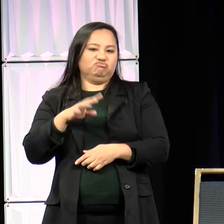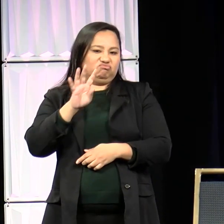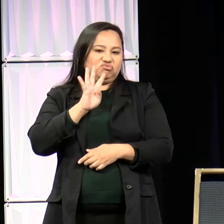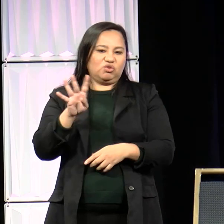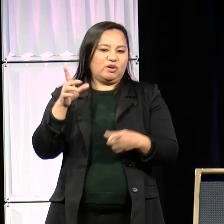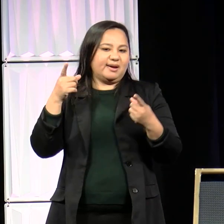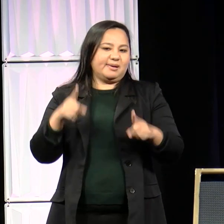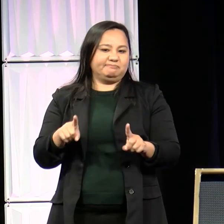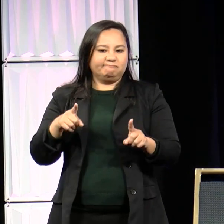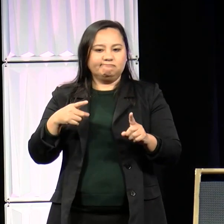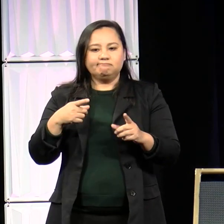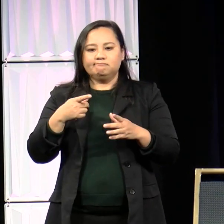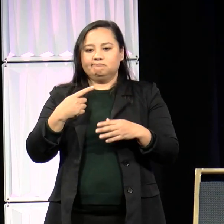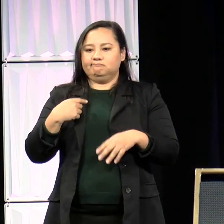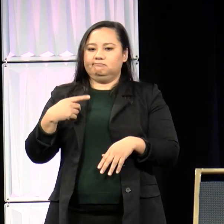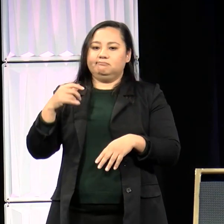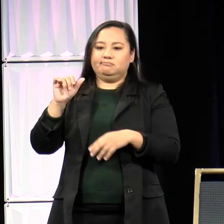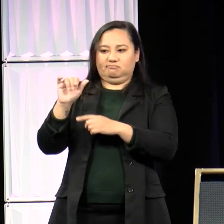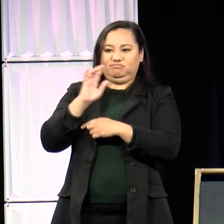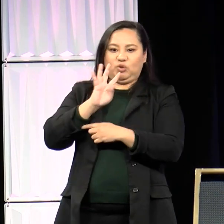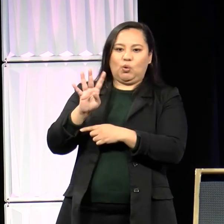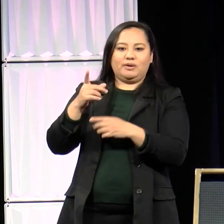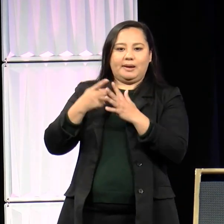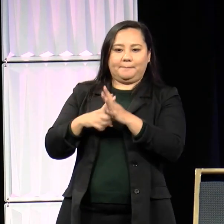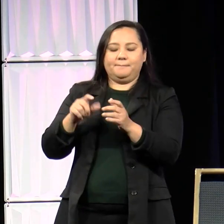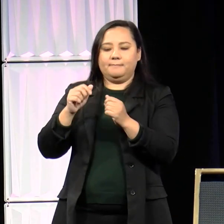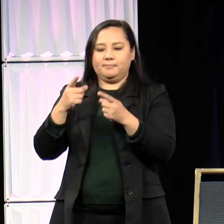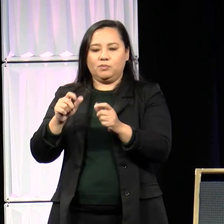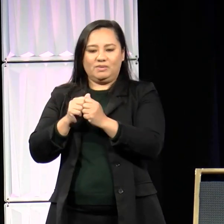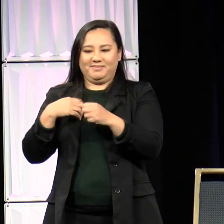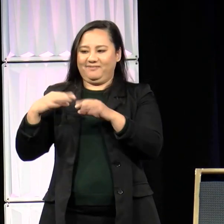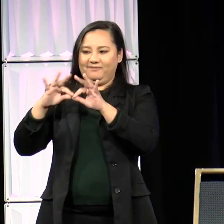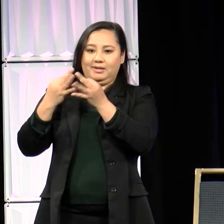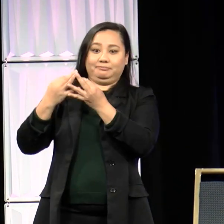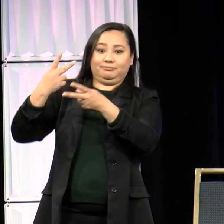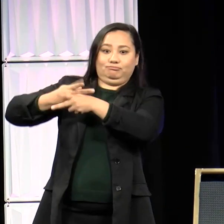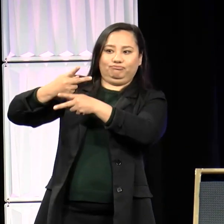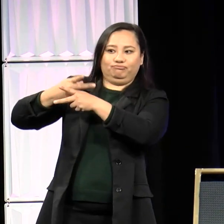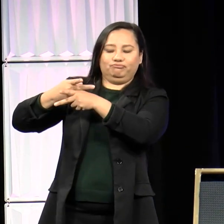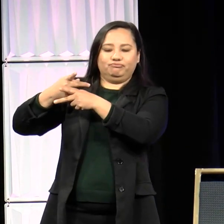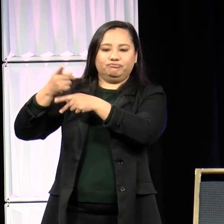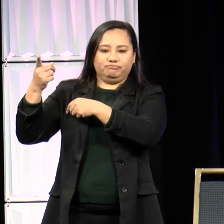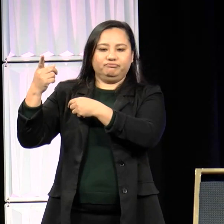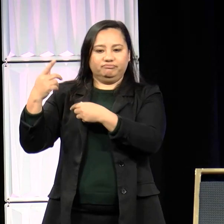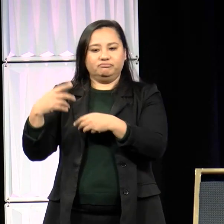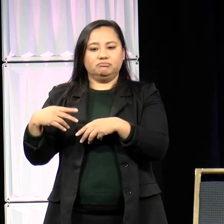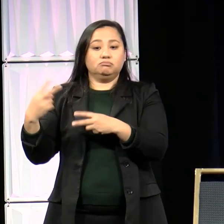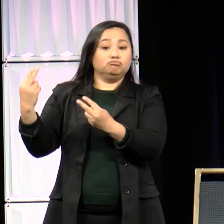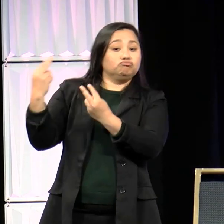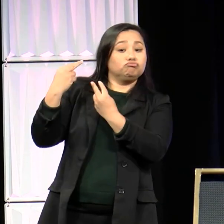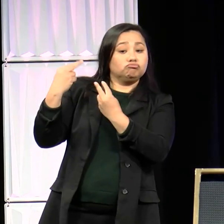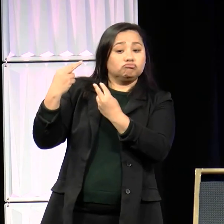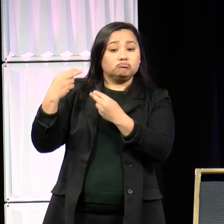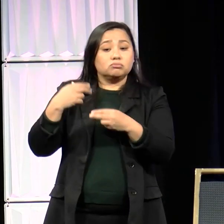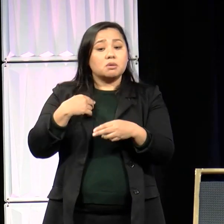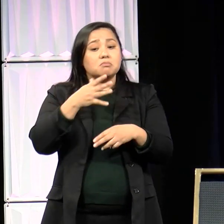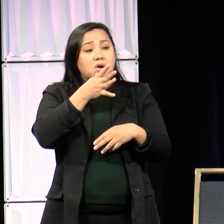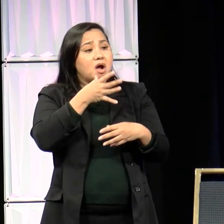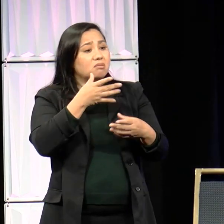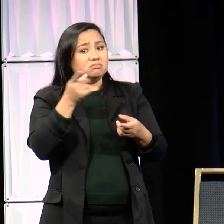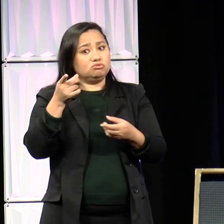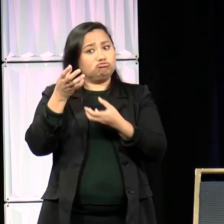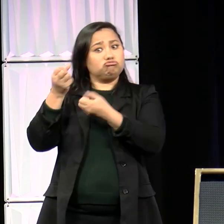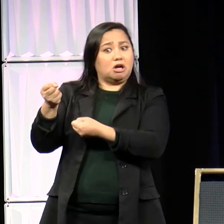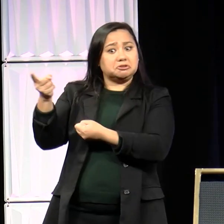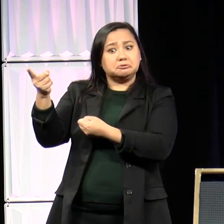by one of the many family caretakers my single mom entrusted to watch me. When it started, like the chatty child I